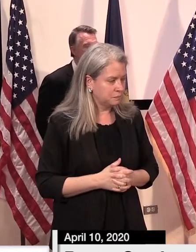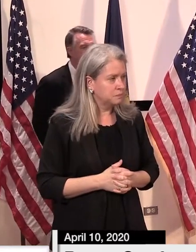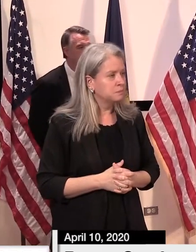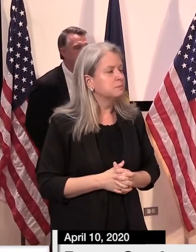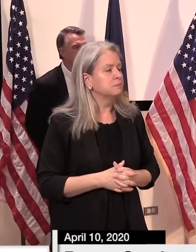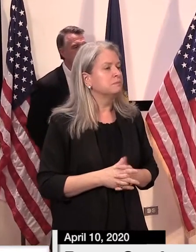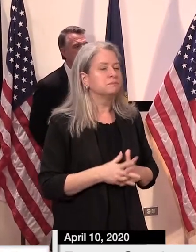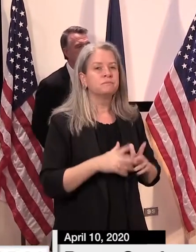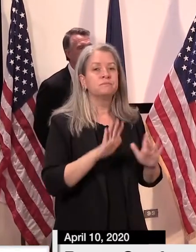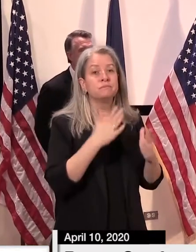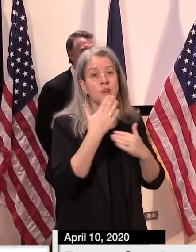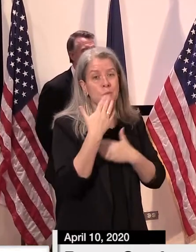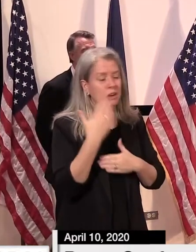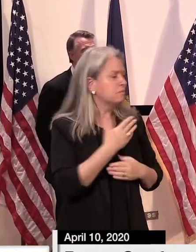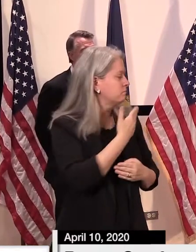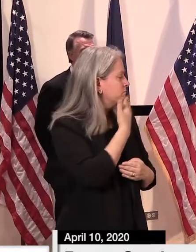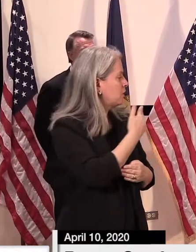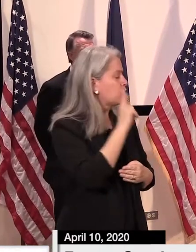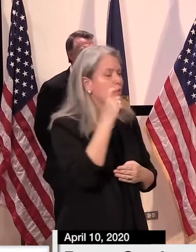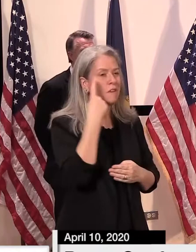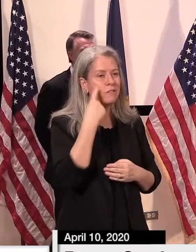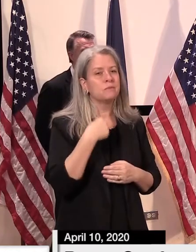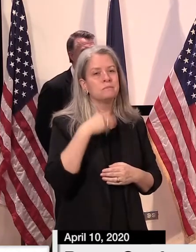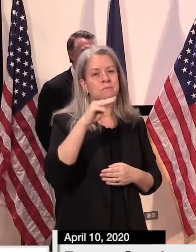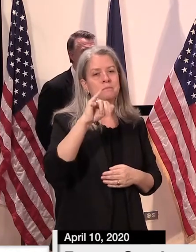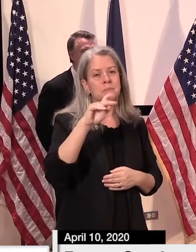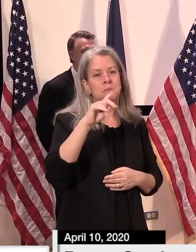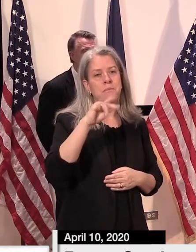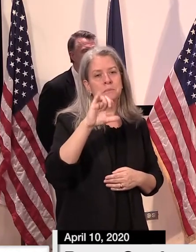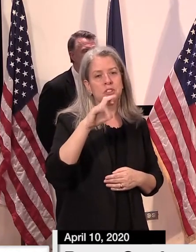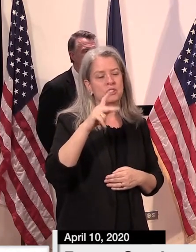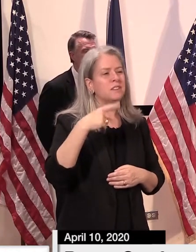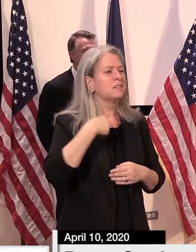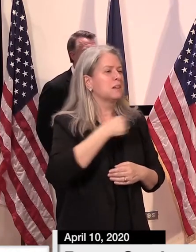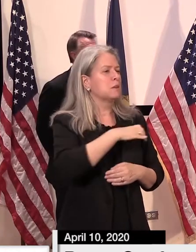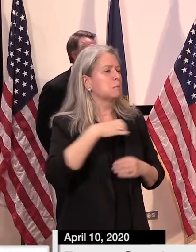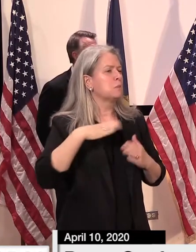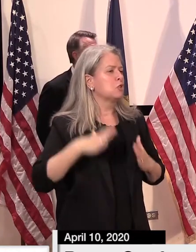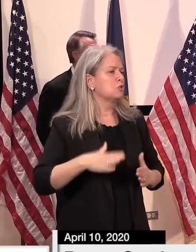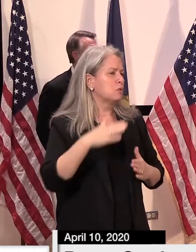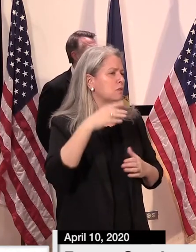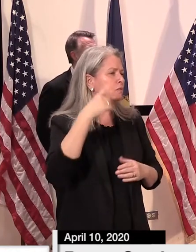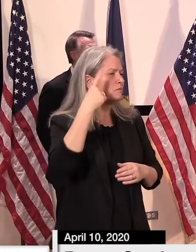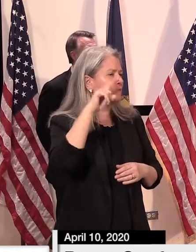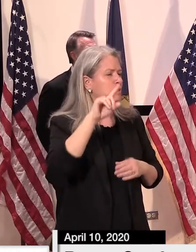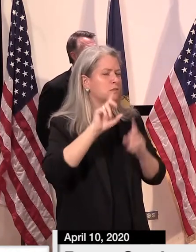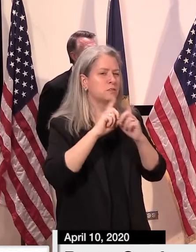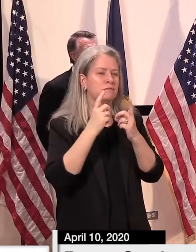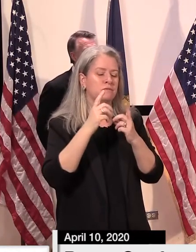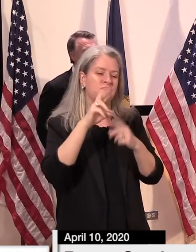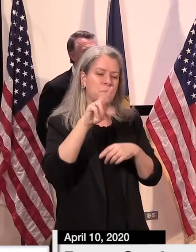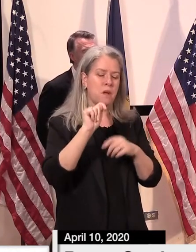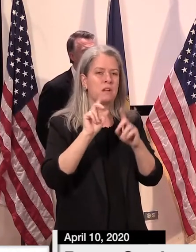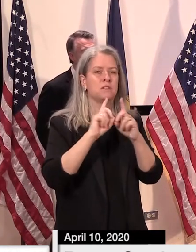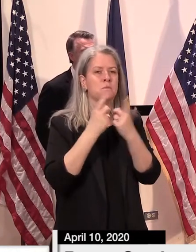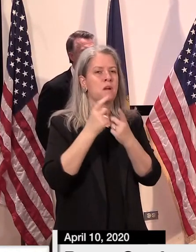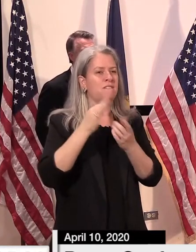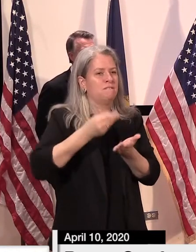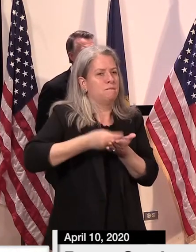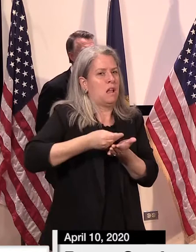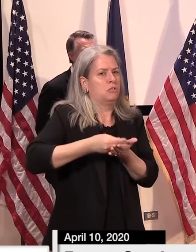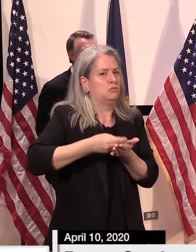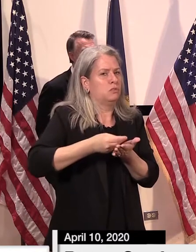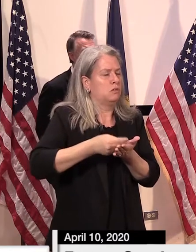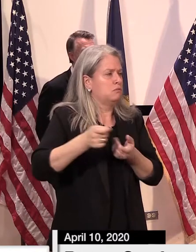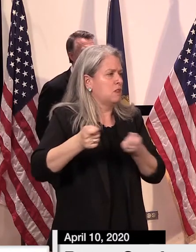Good morning, everyone, and thank you, Governor. I'm Mike Pichak, the Commissioner of the Vermont Department of Financial Regulation, and I have been leading